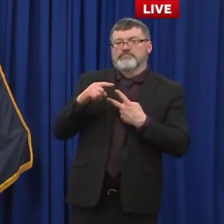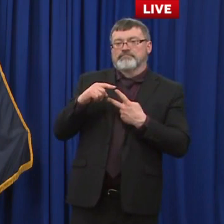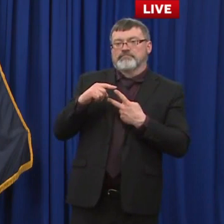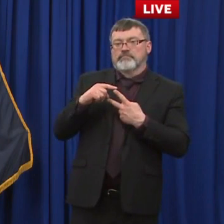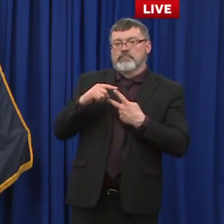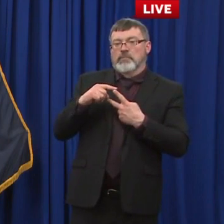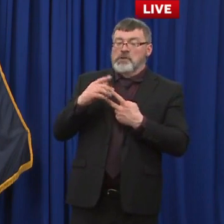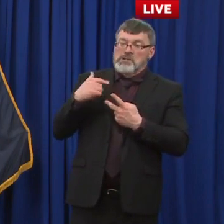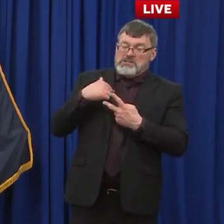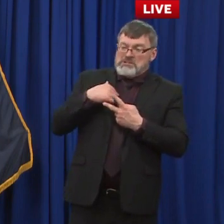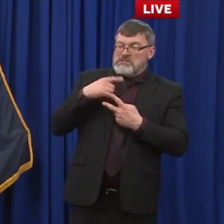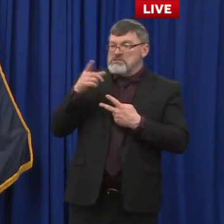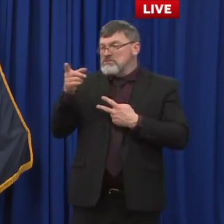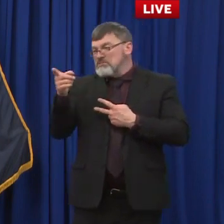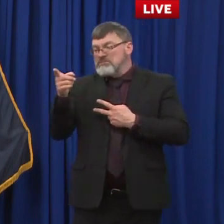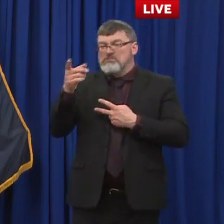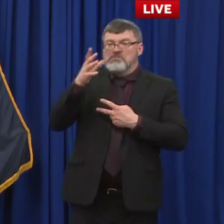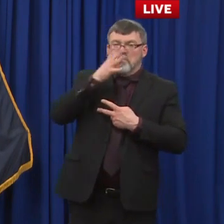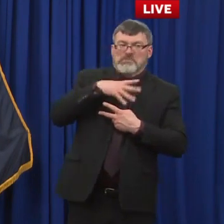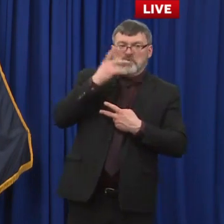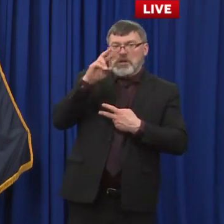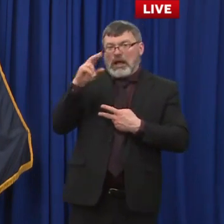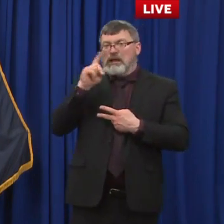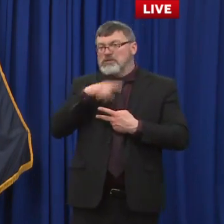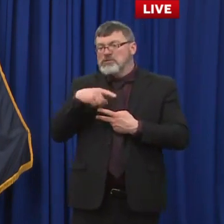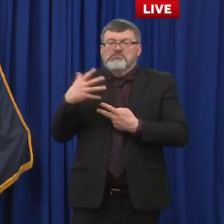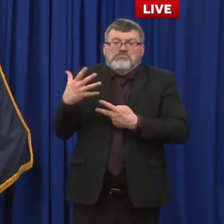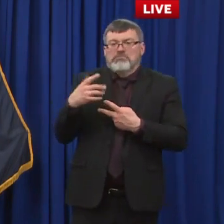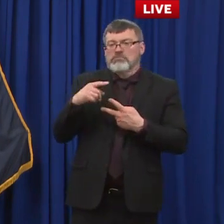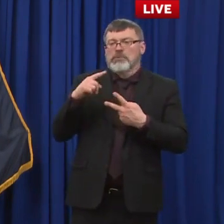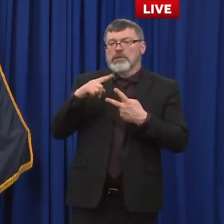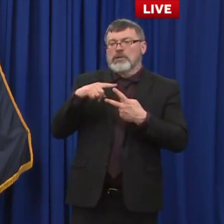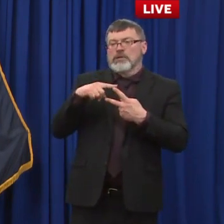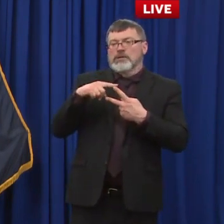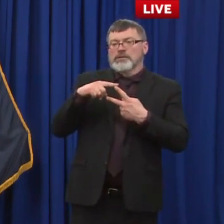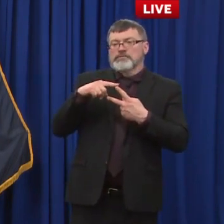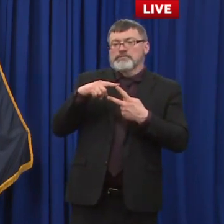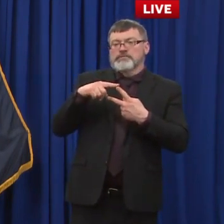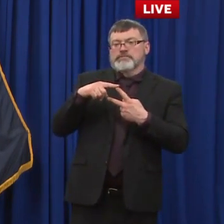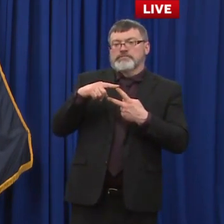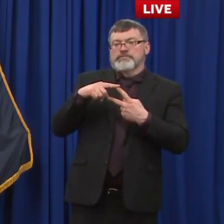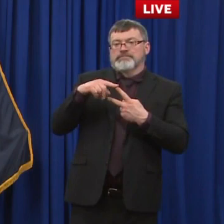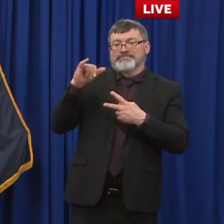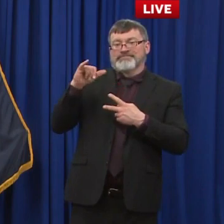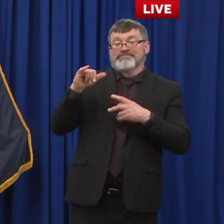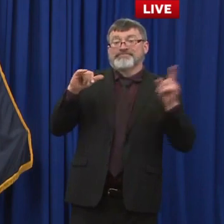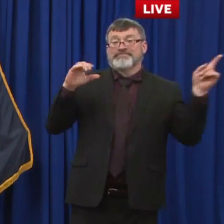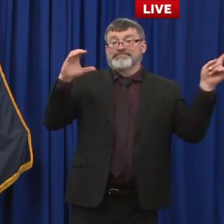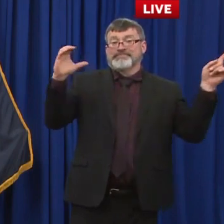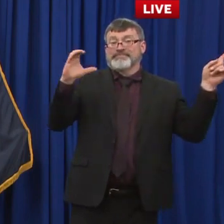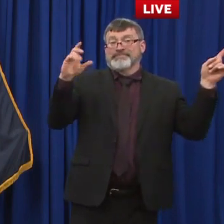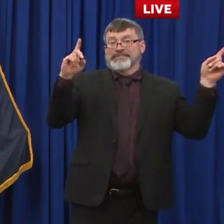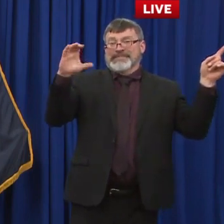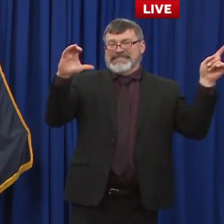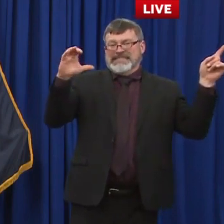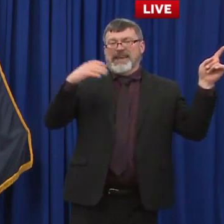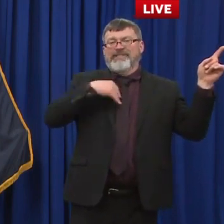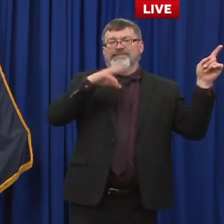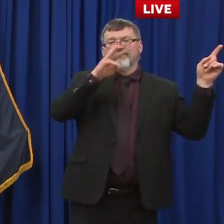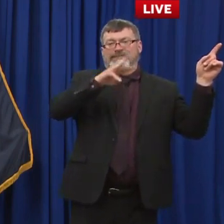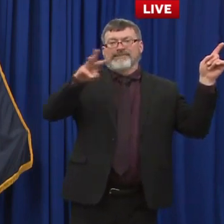this there's a discrepancy on the cdc site um between how many vaccines we've been given how many be